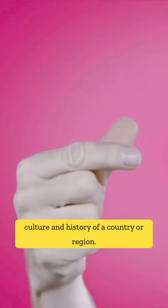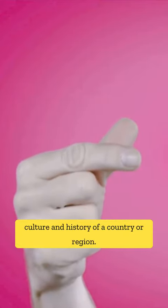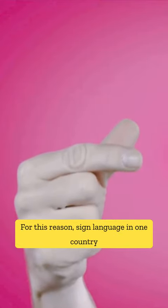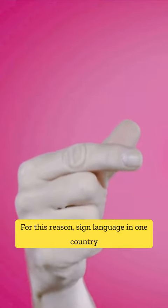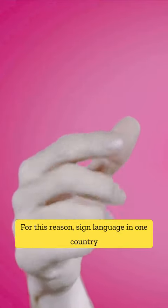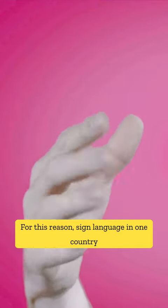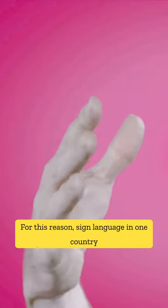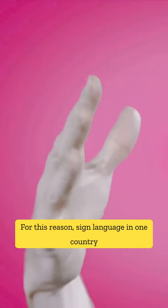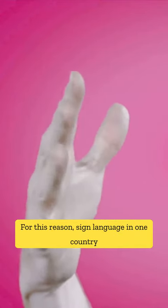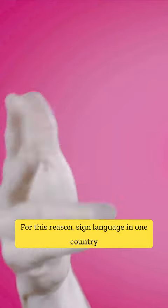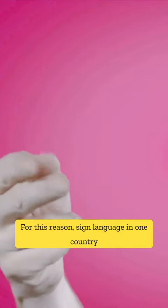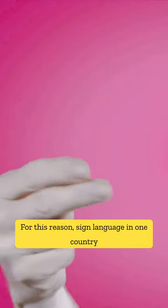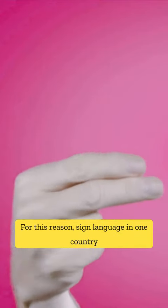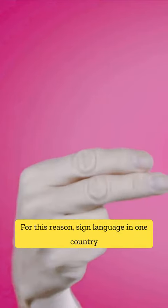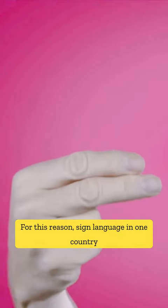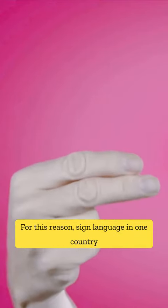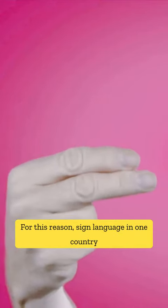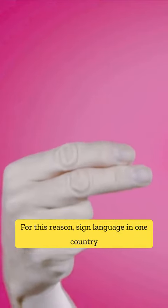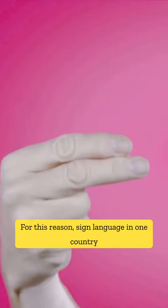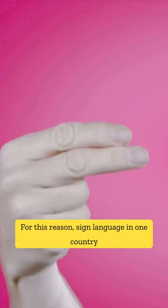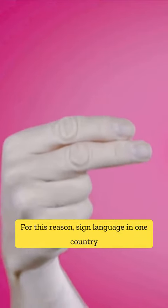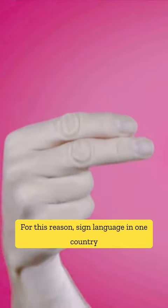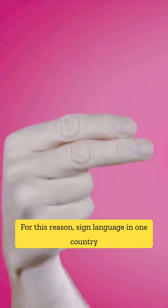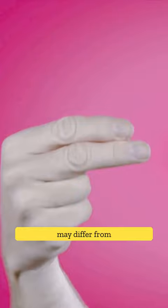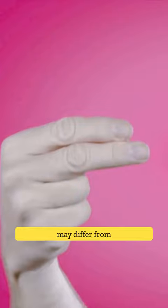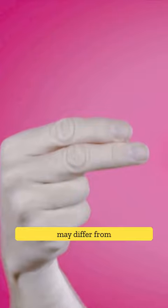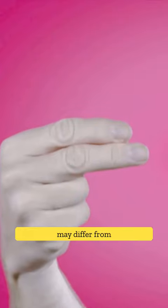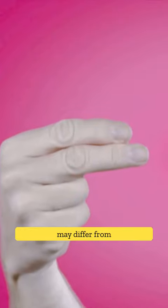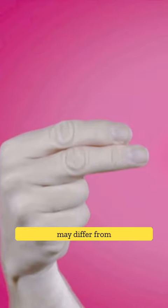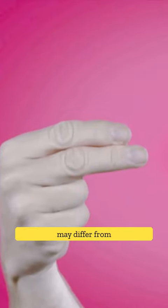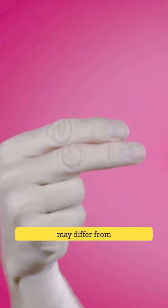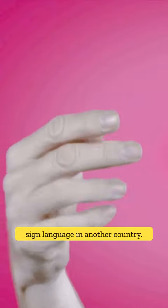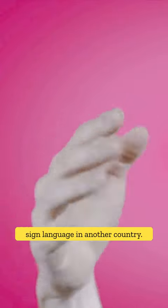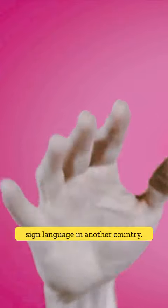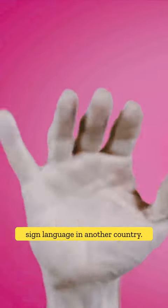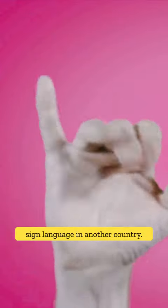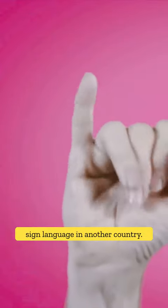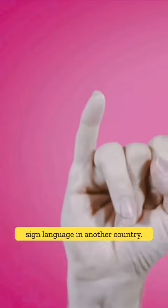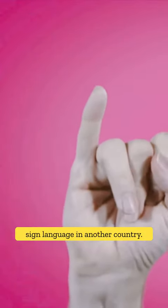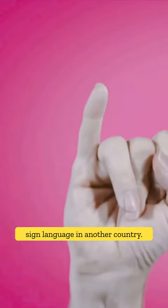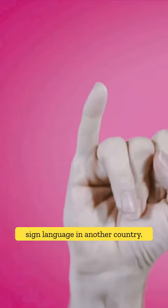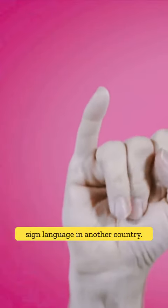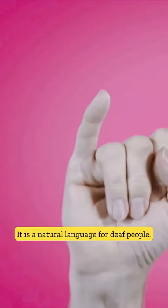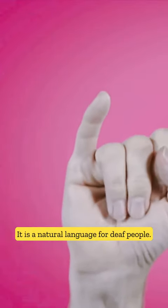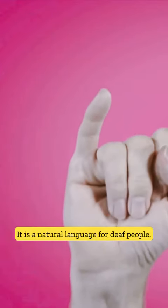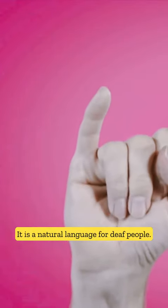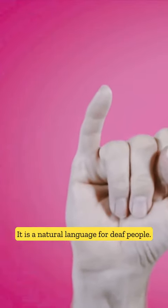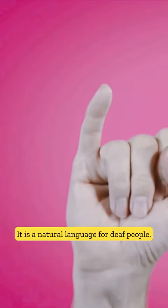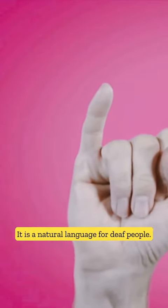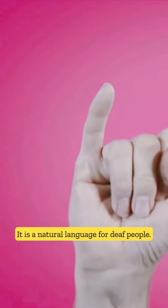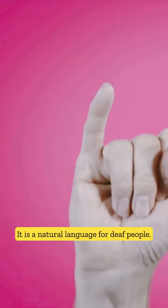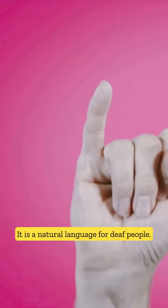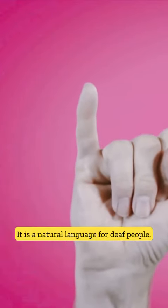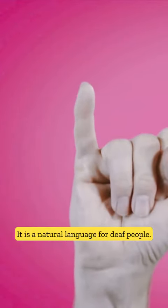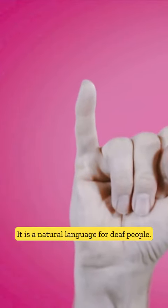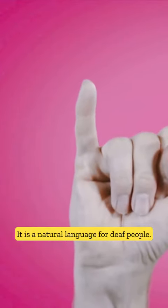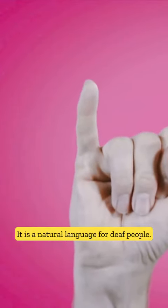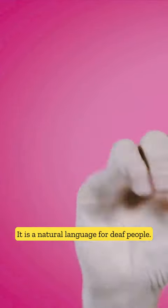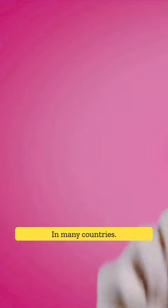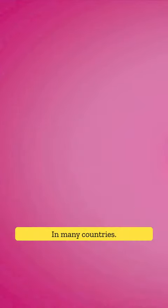For this reason, sign language in one country may differ from sign language in another country. It is a natural language for deaf people in many